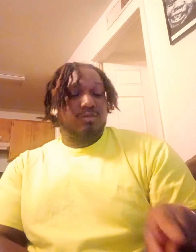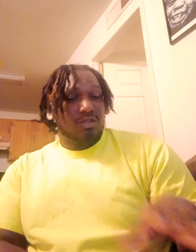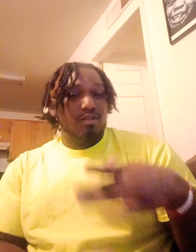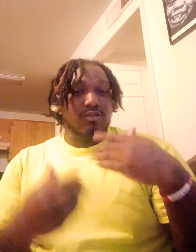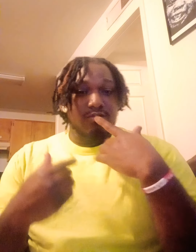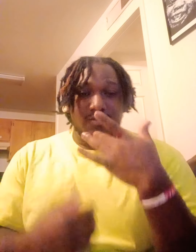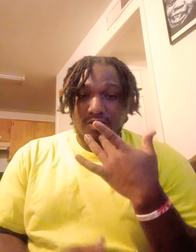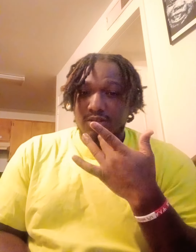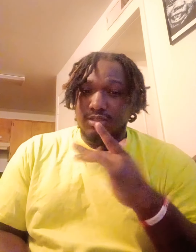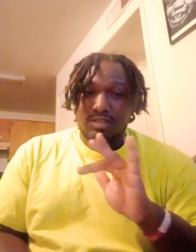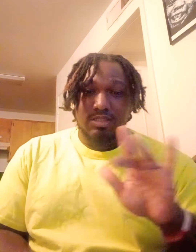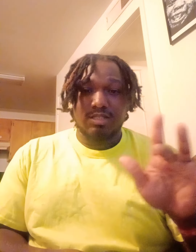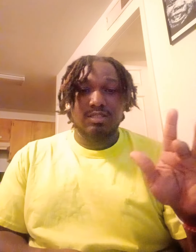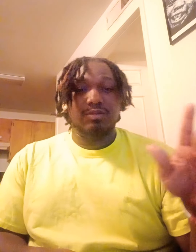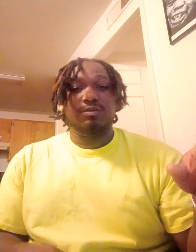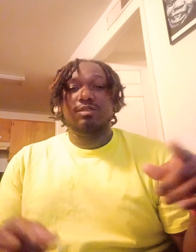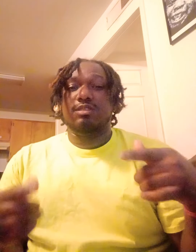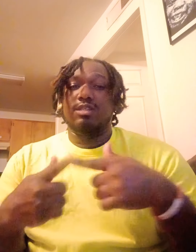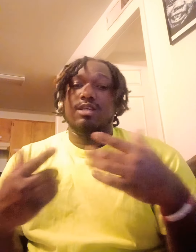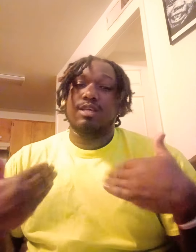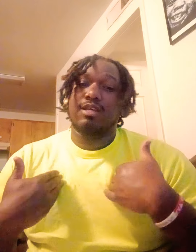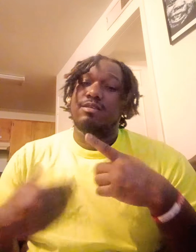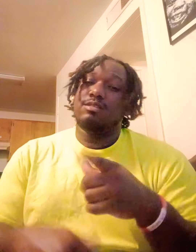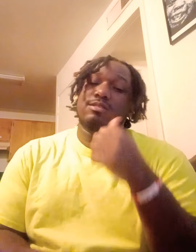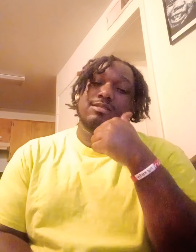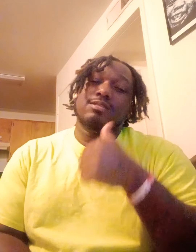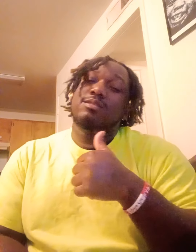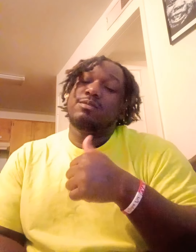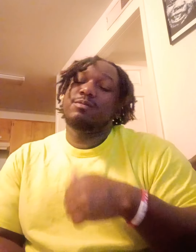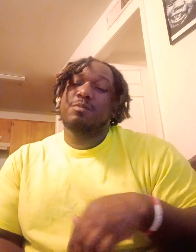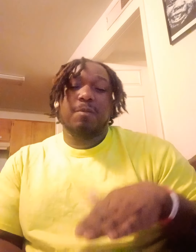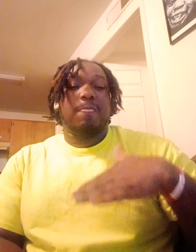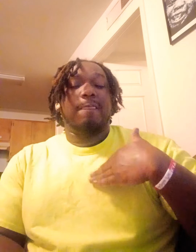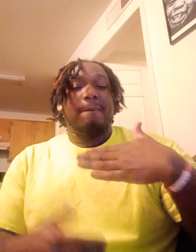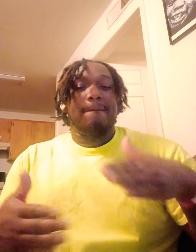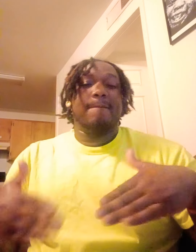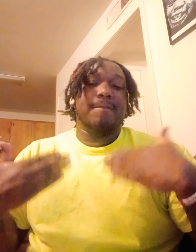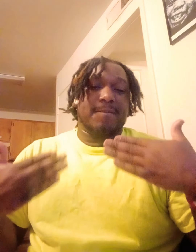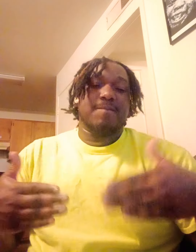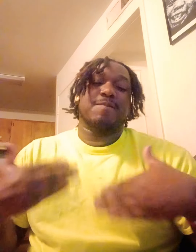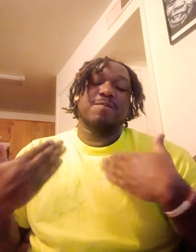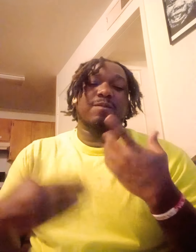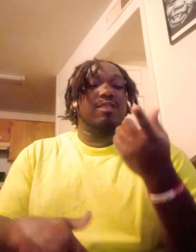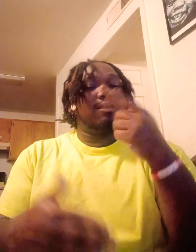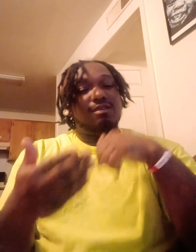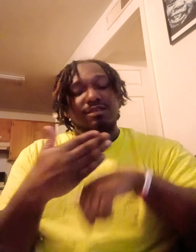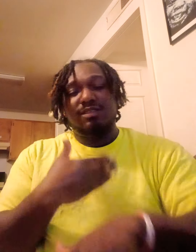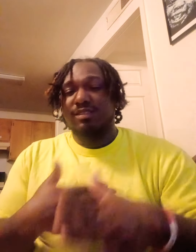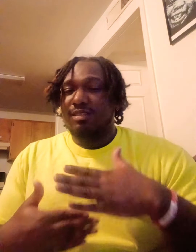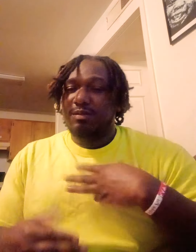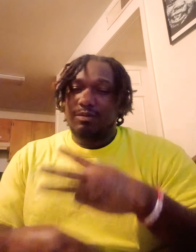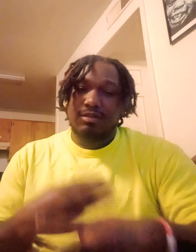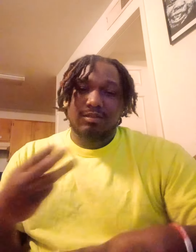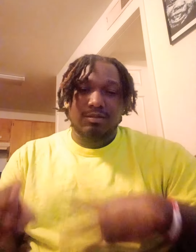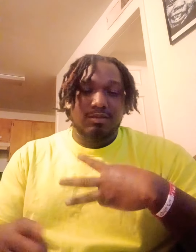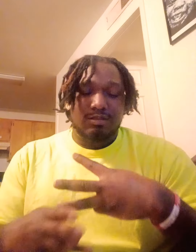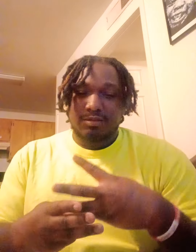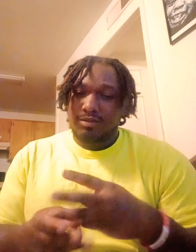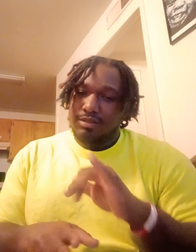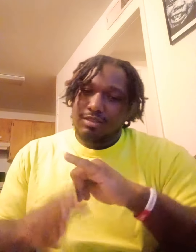watching it to have you girl I'm so glad you're in my world Let the whole